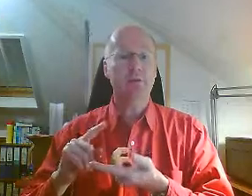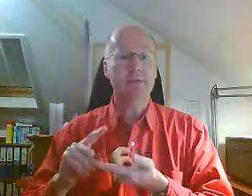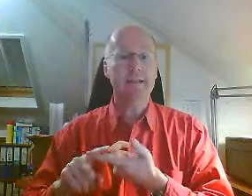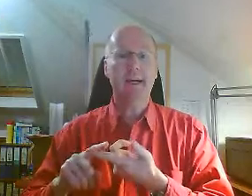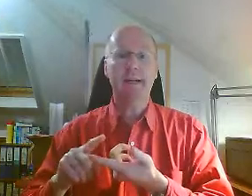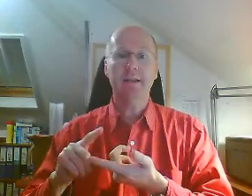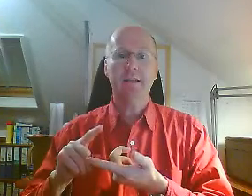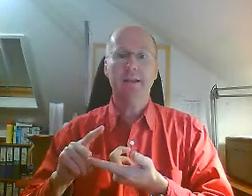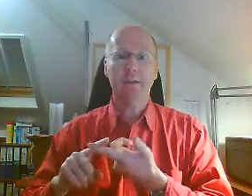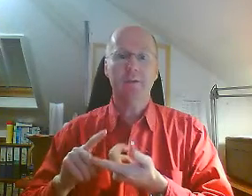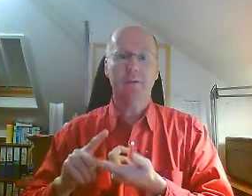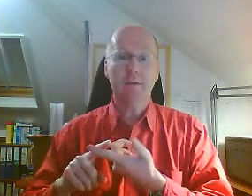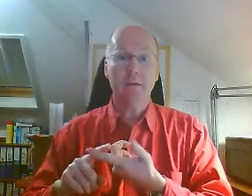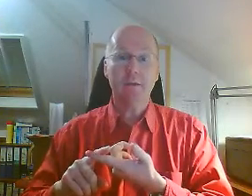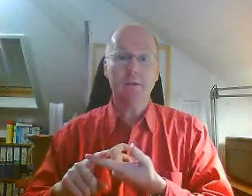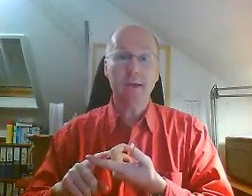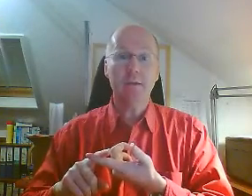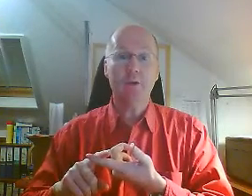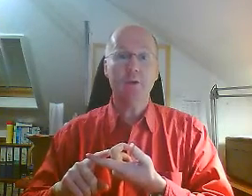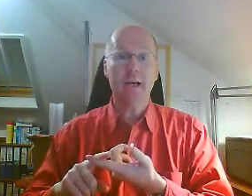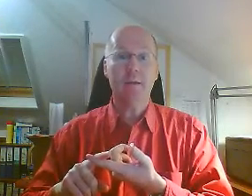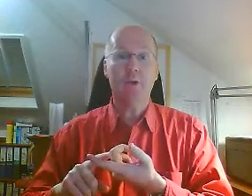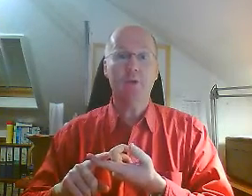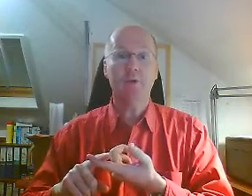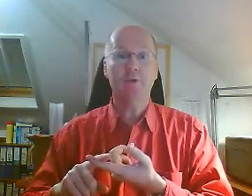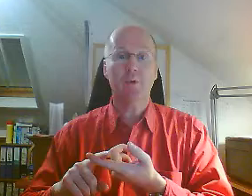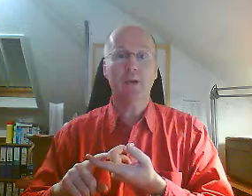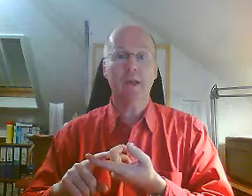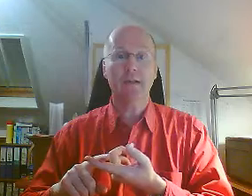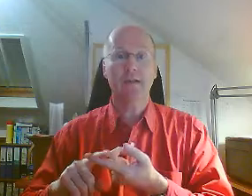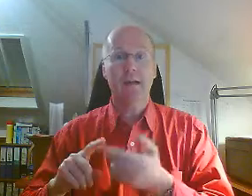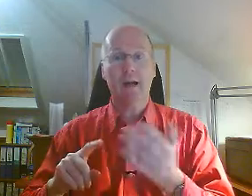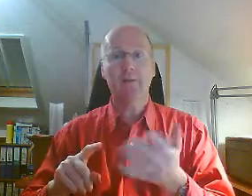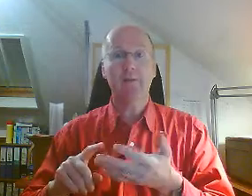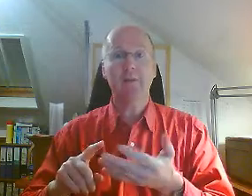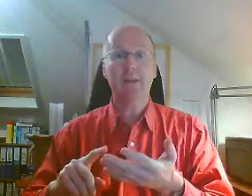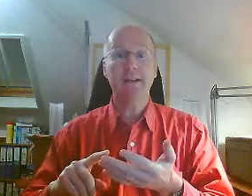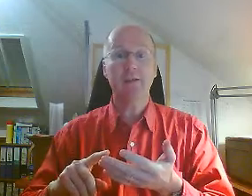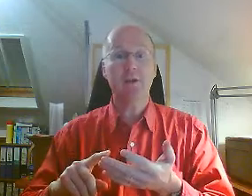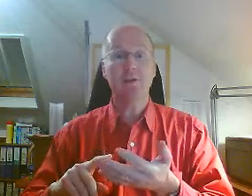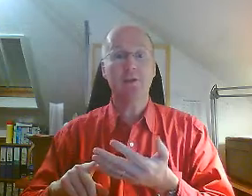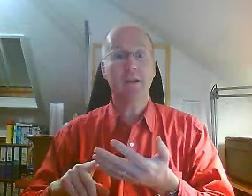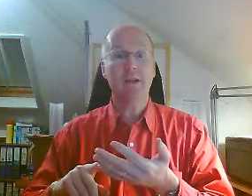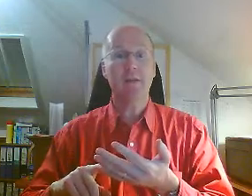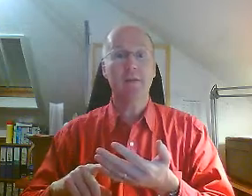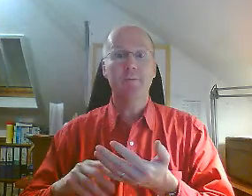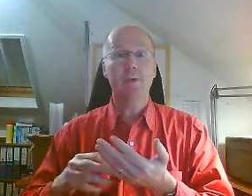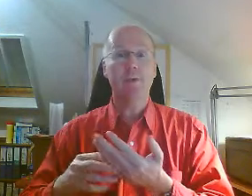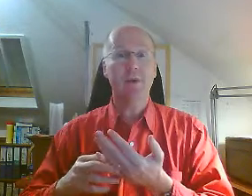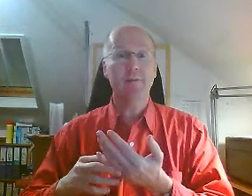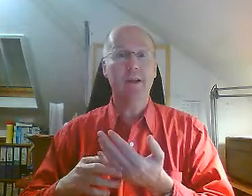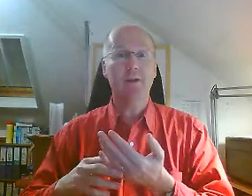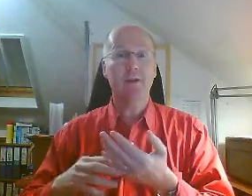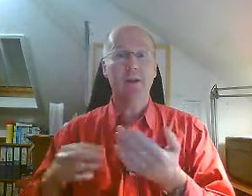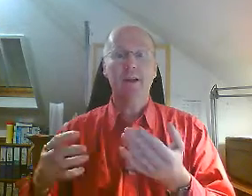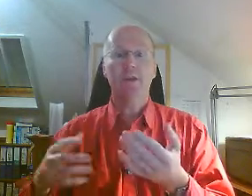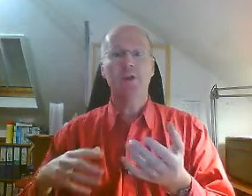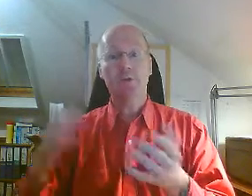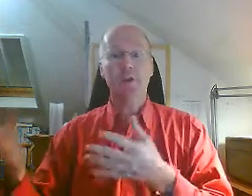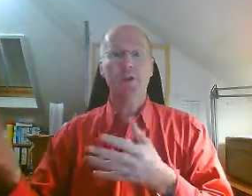should decide, spend more time on those three things. Have a look at the things that you're doing that you might find that the other